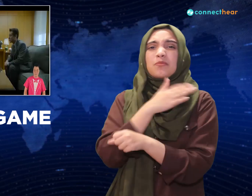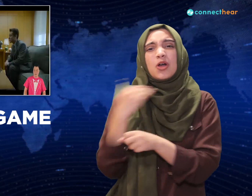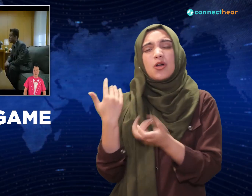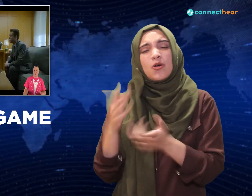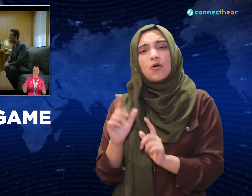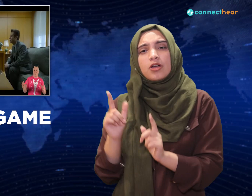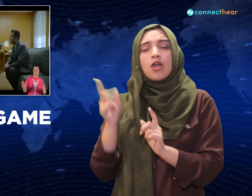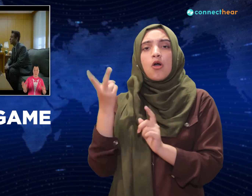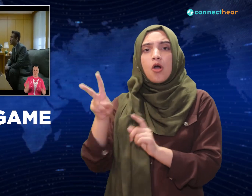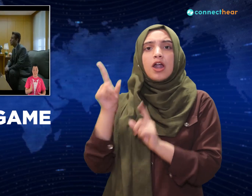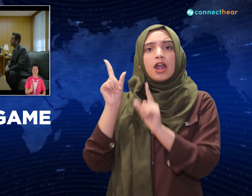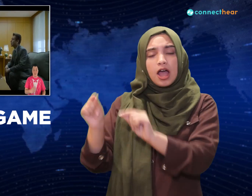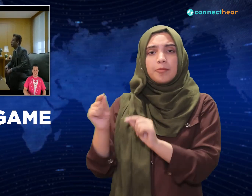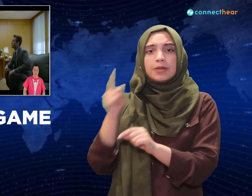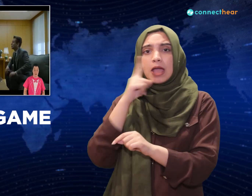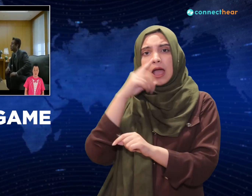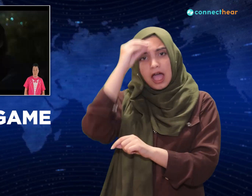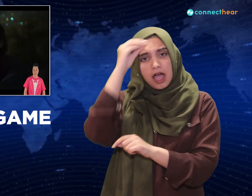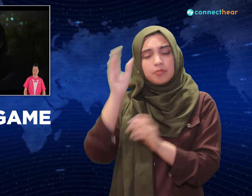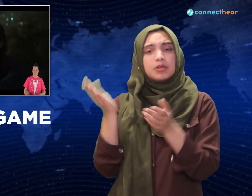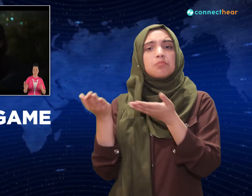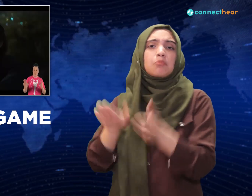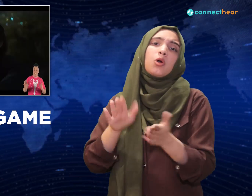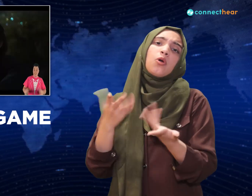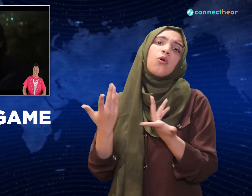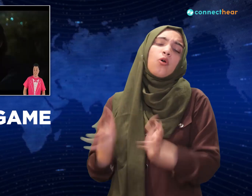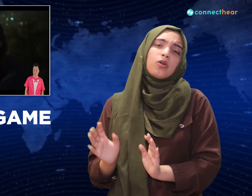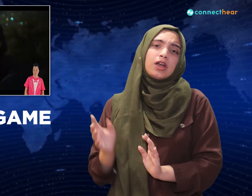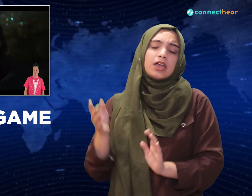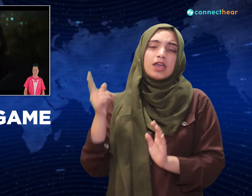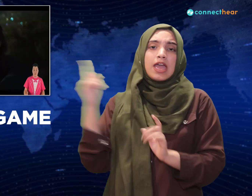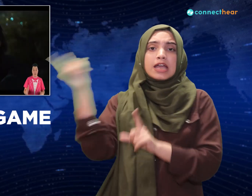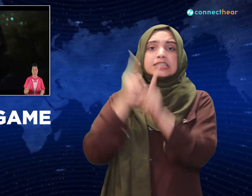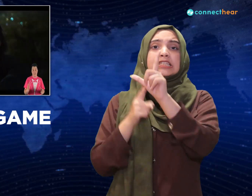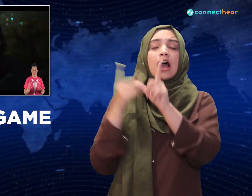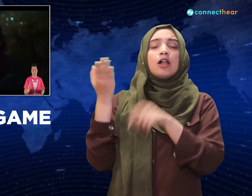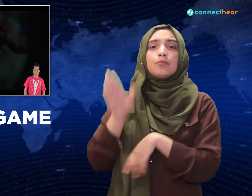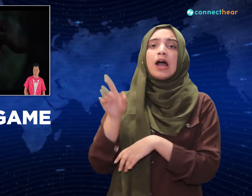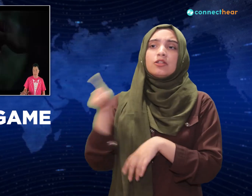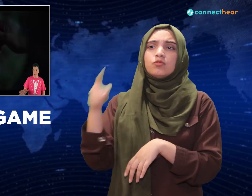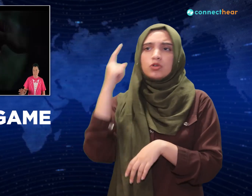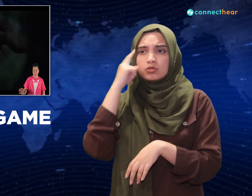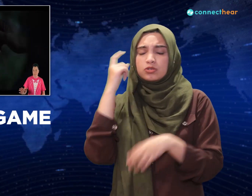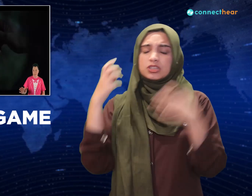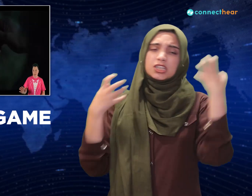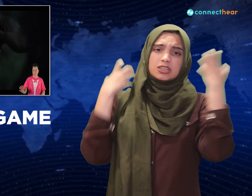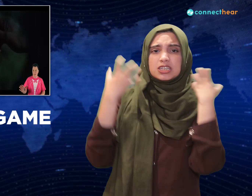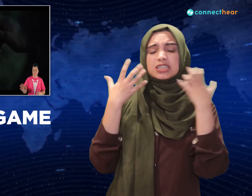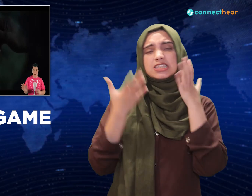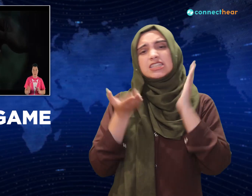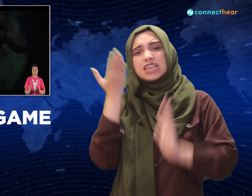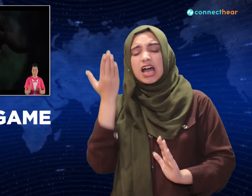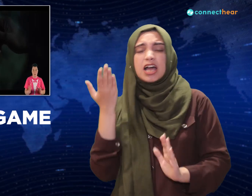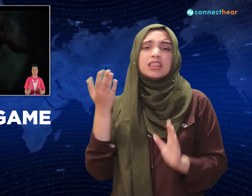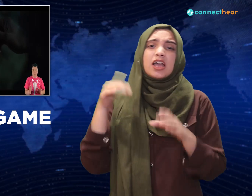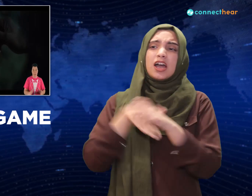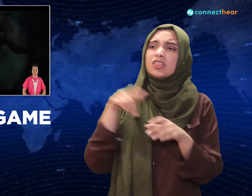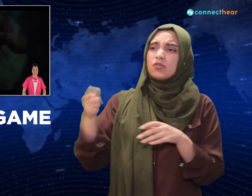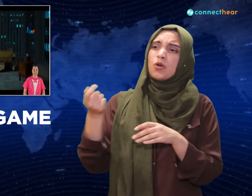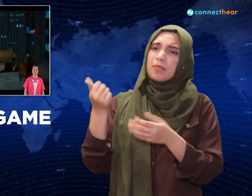He's got all his money in a savings account, but never touches it, he feels too guilty. One day, he's contacted by the Squid Game and